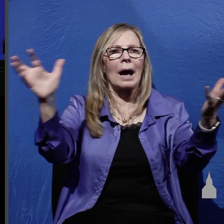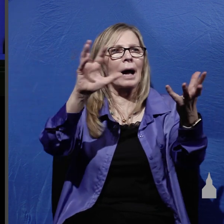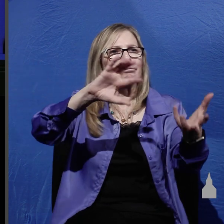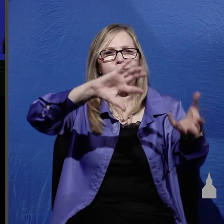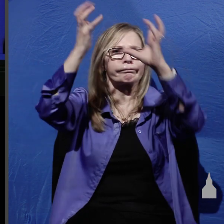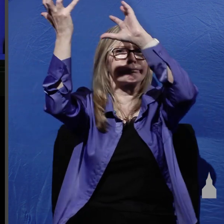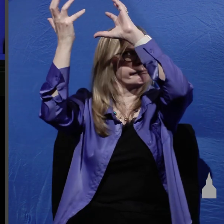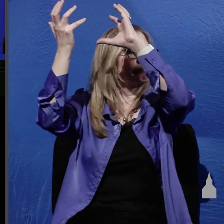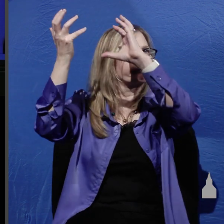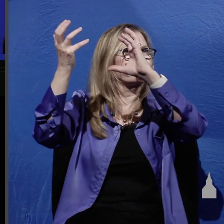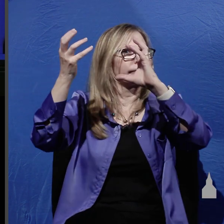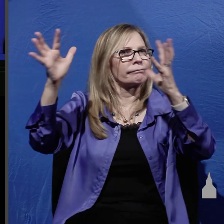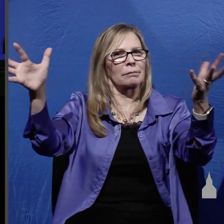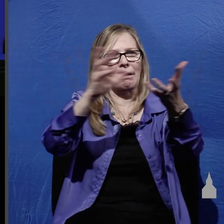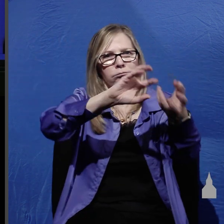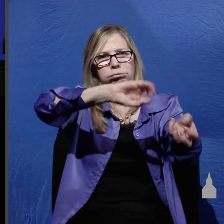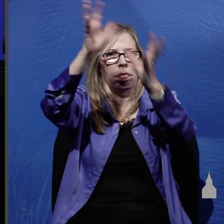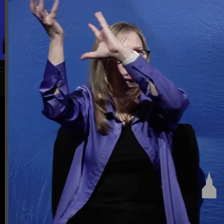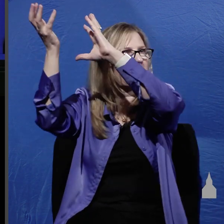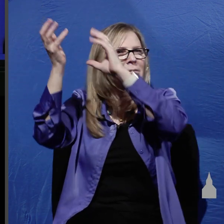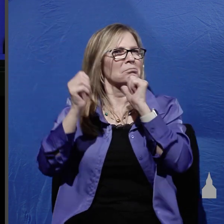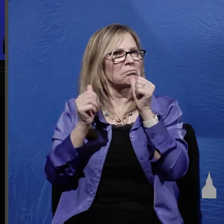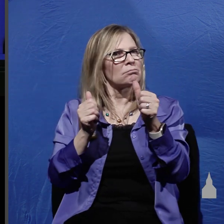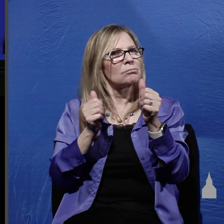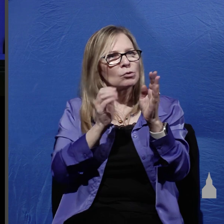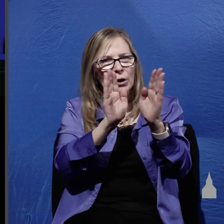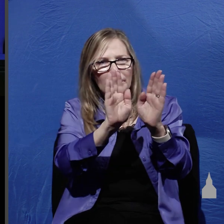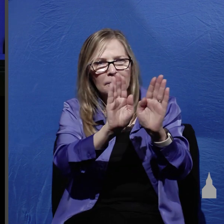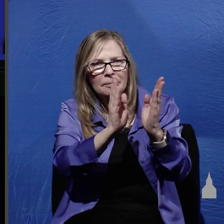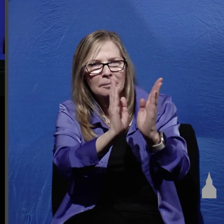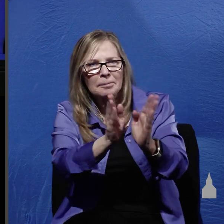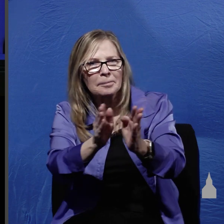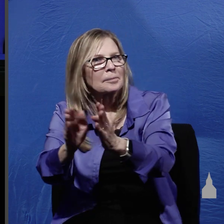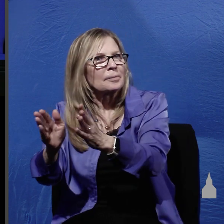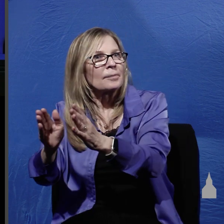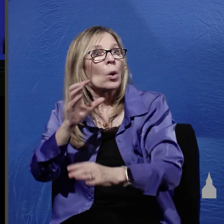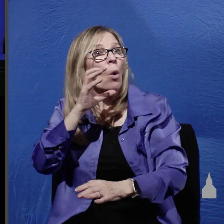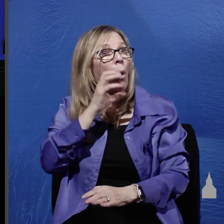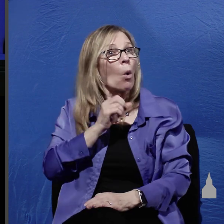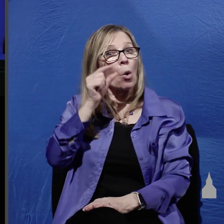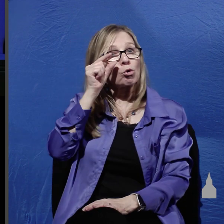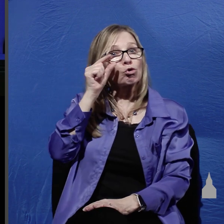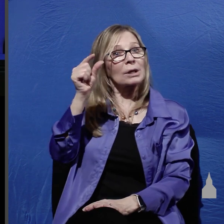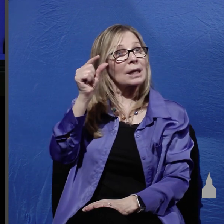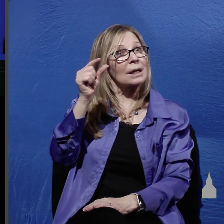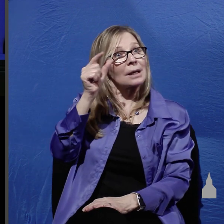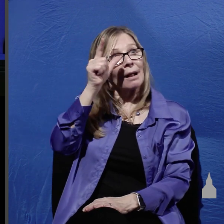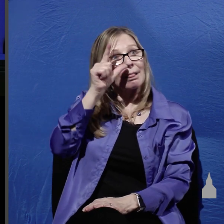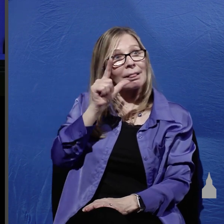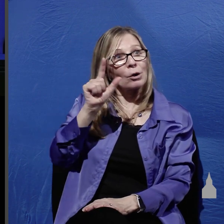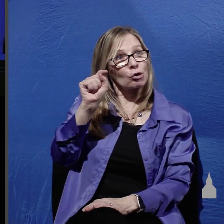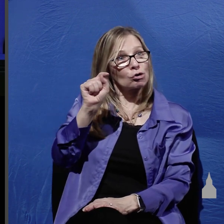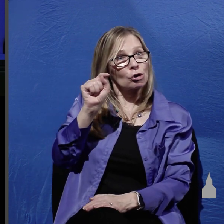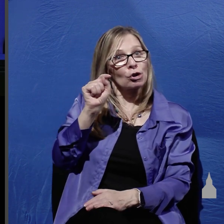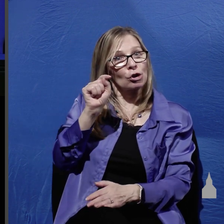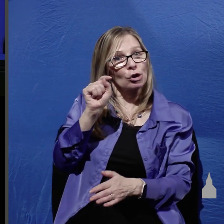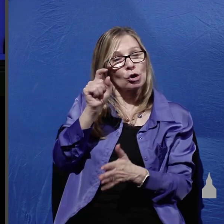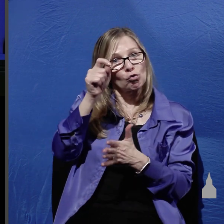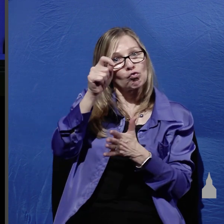way in ancient Greek literature outside of the Bible it was this particular